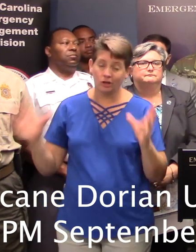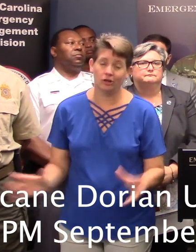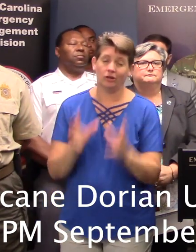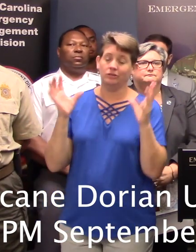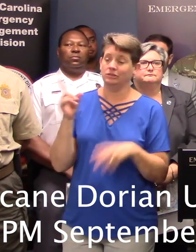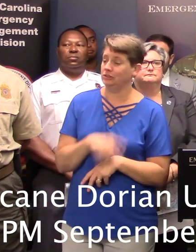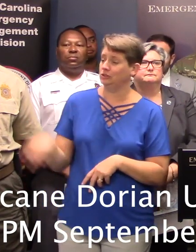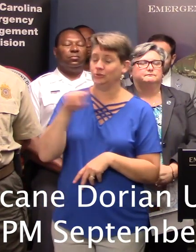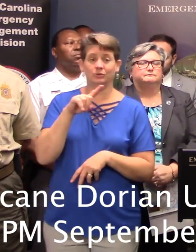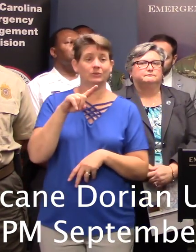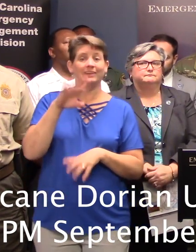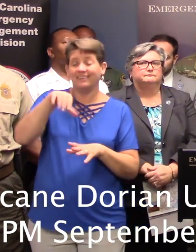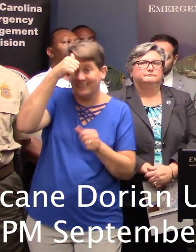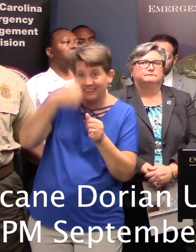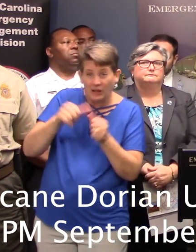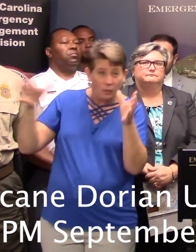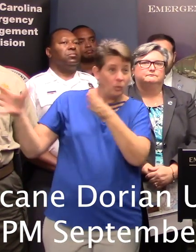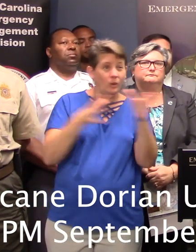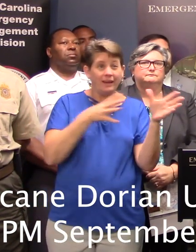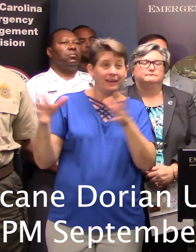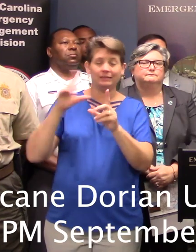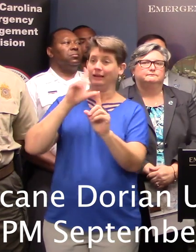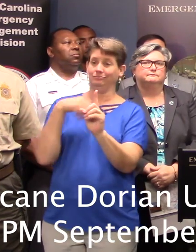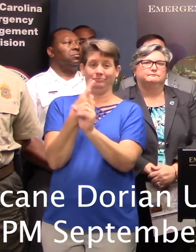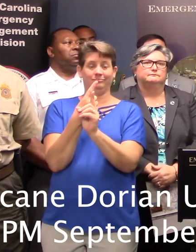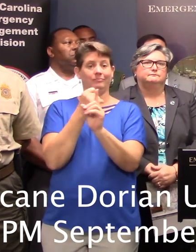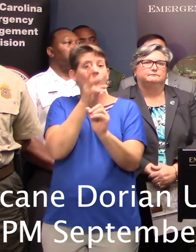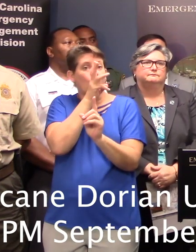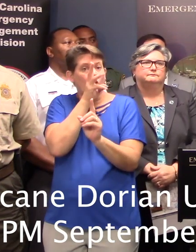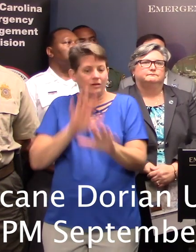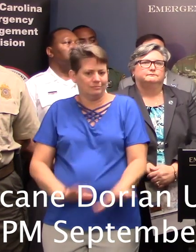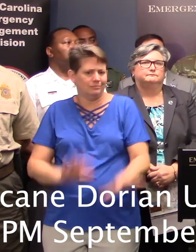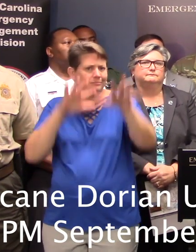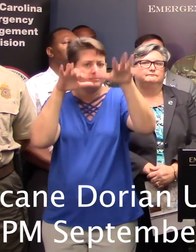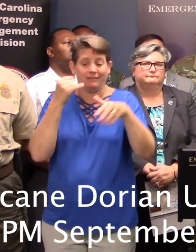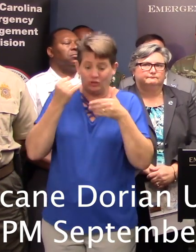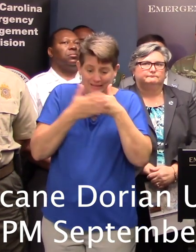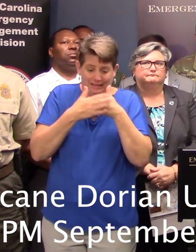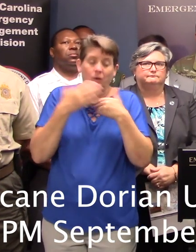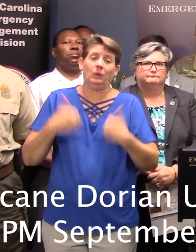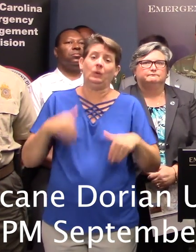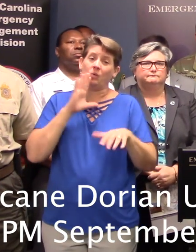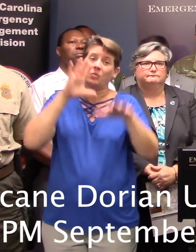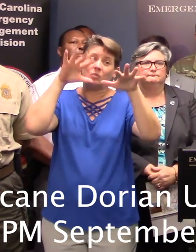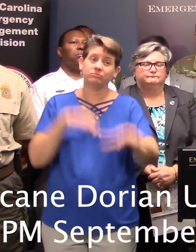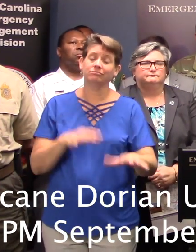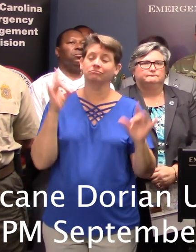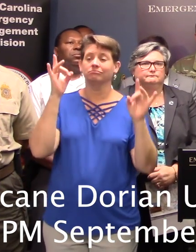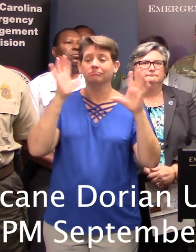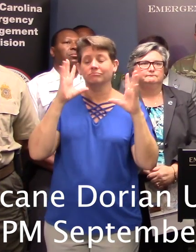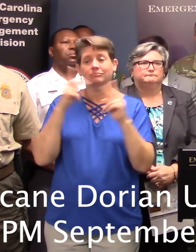remember, it's not just the wind, it's the water. If you're in that coastal area, that water can be treacherous, even worse than the wind.